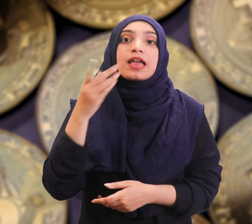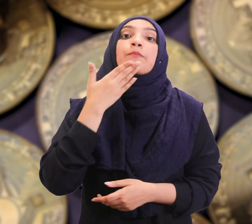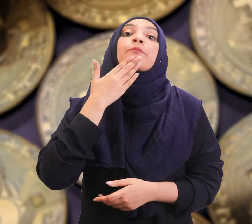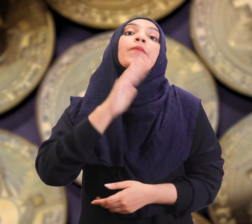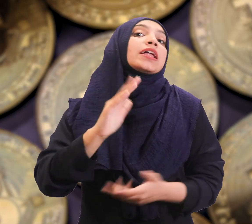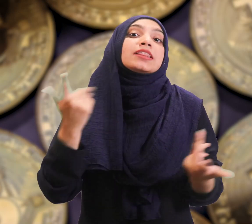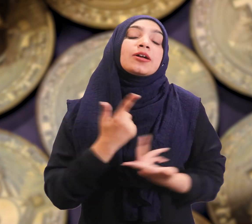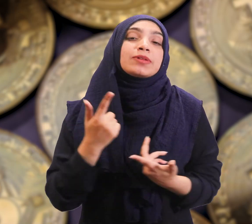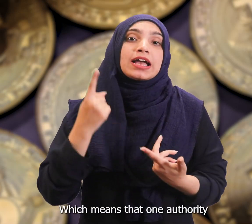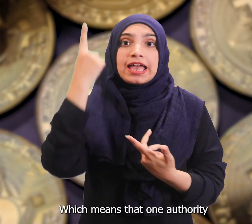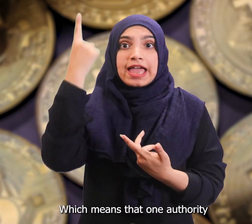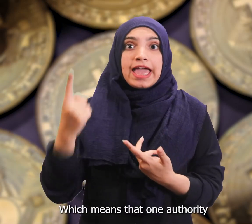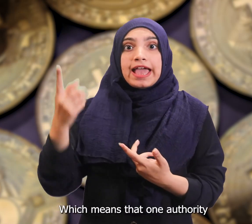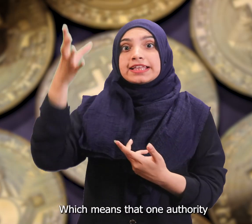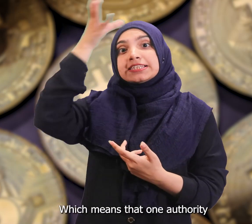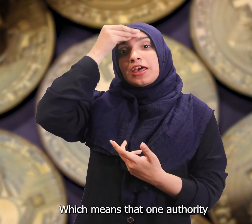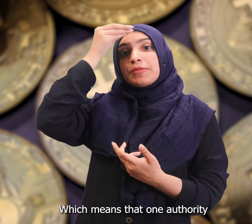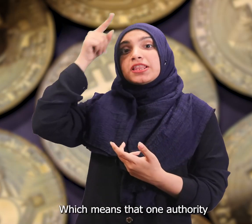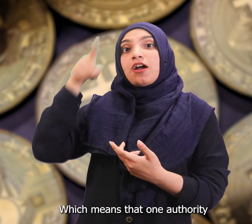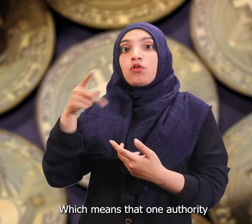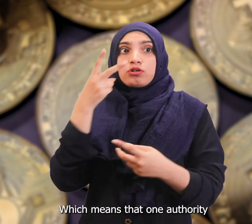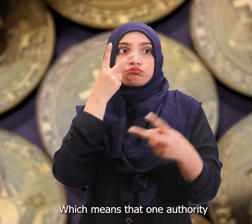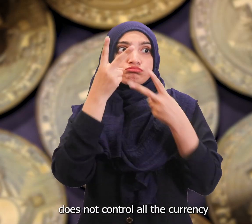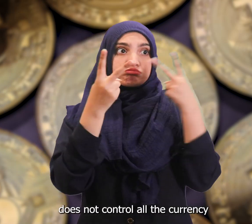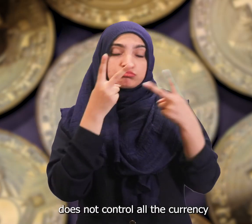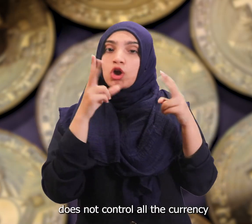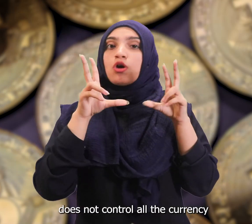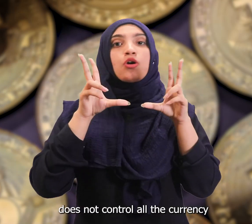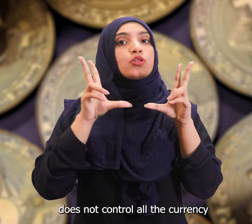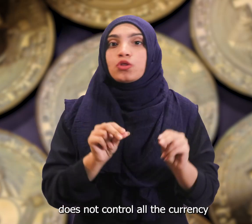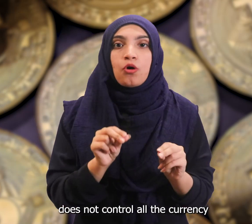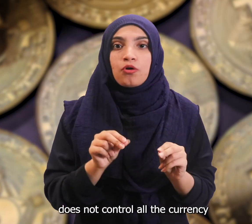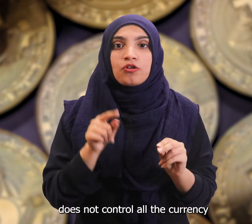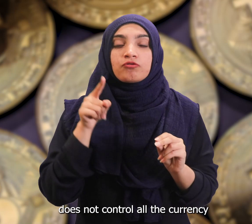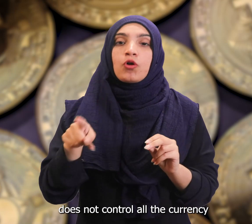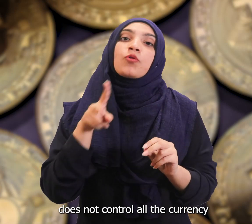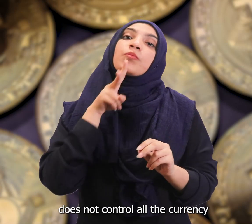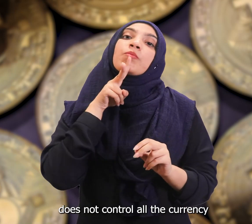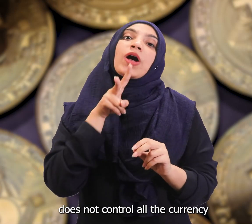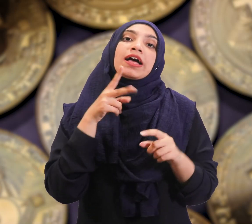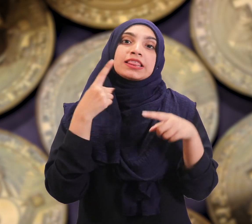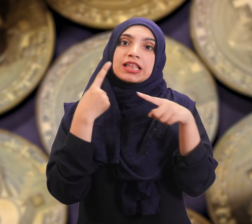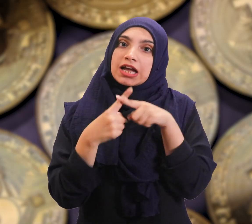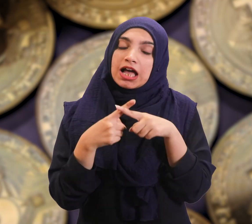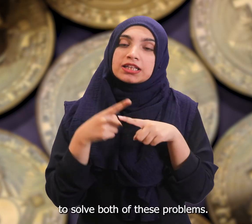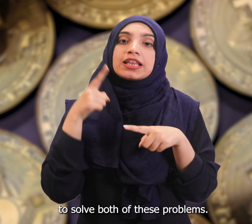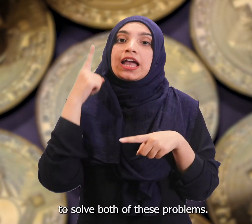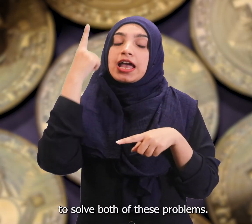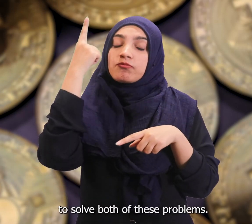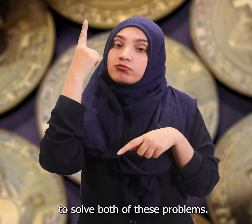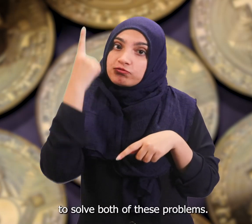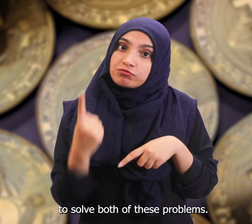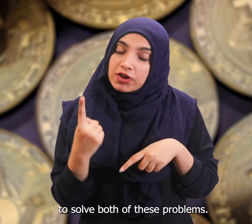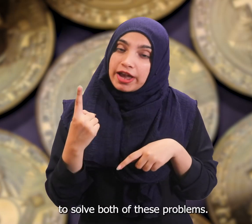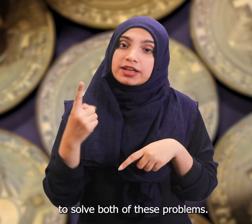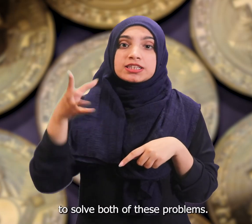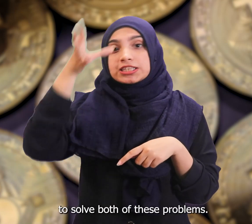means currency. Which means that one authority does not control all the currency. To solve both of these